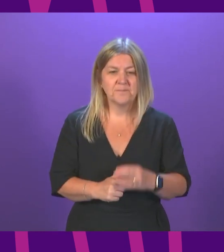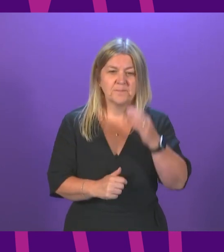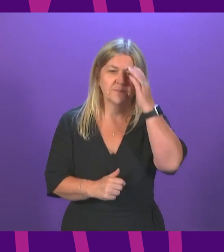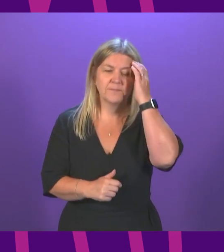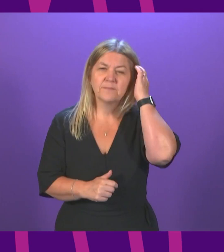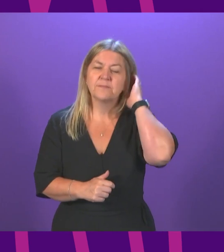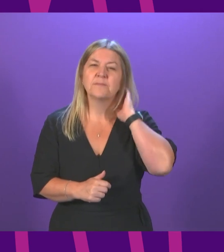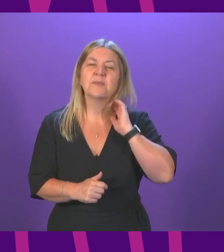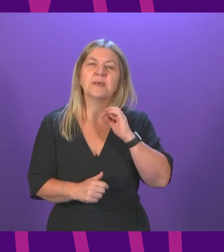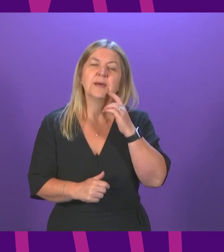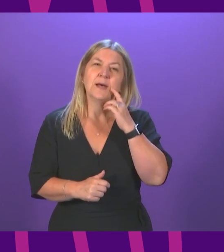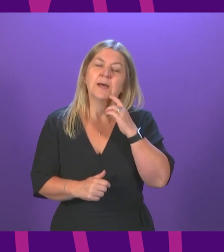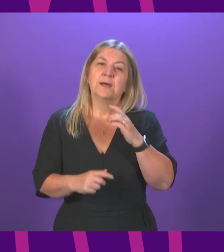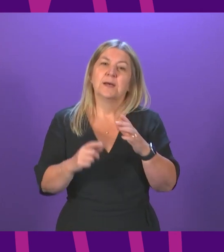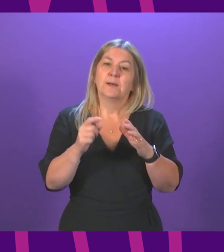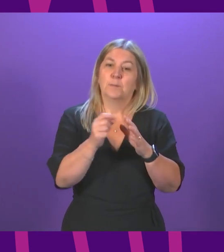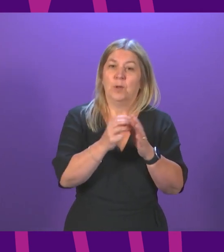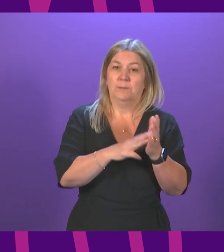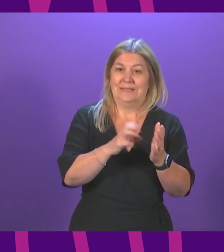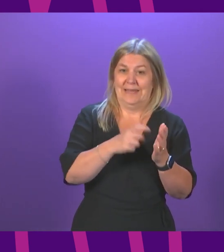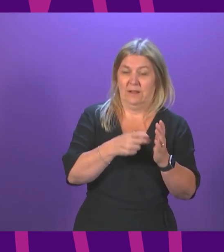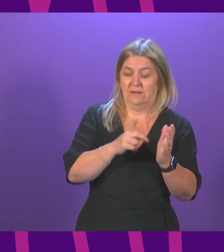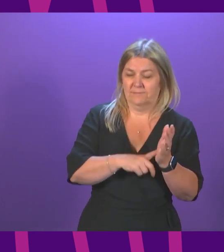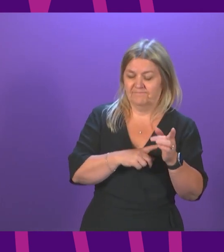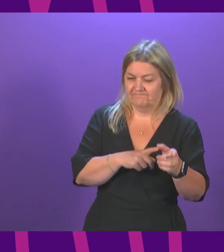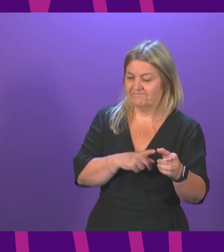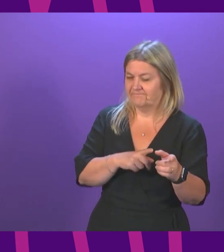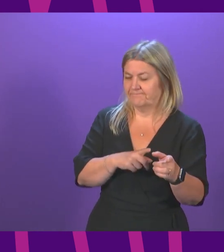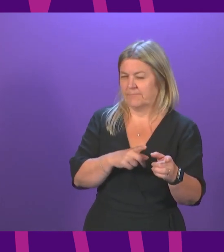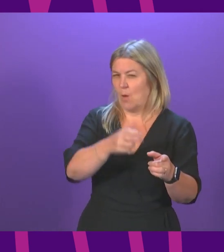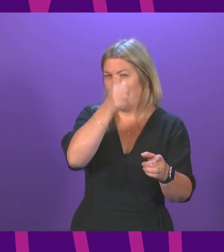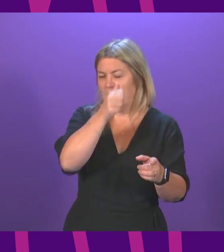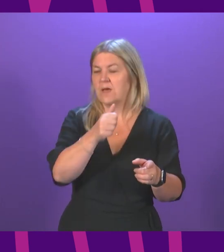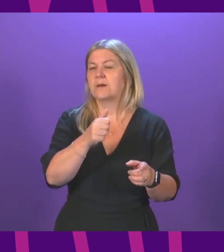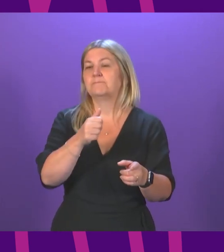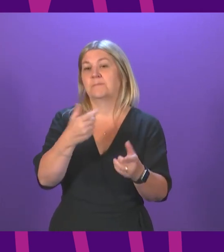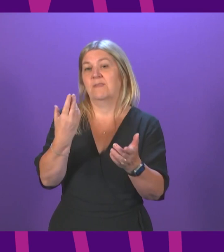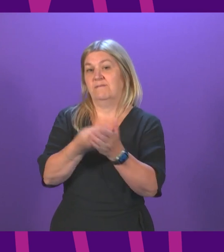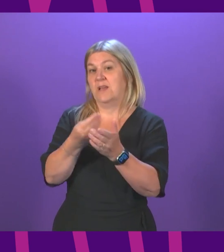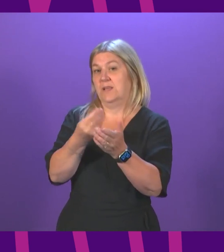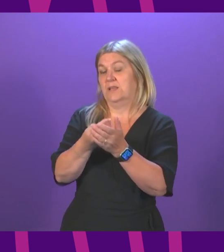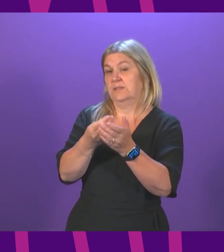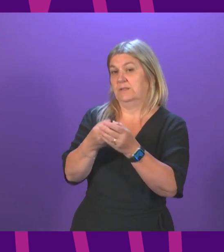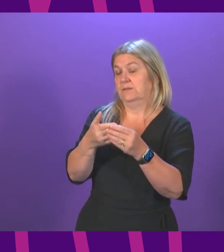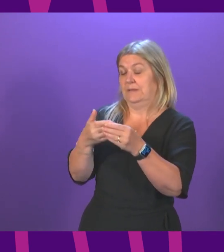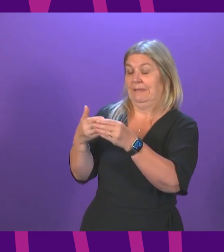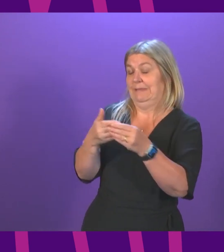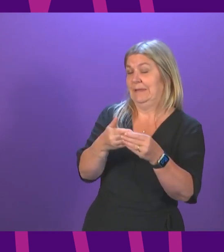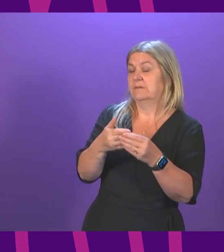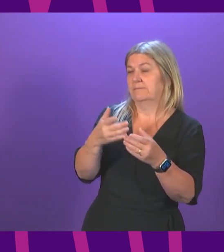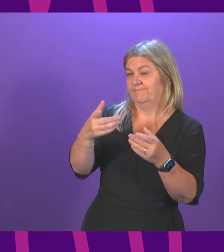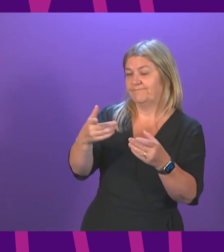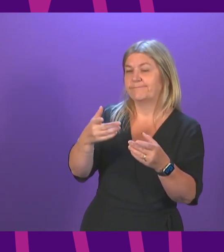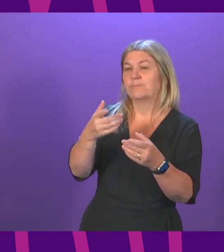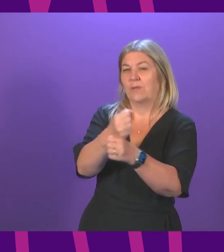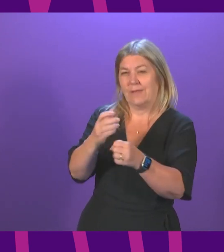As Paulie McNeill is aware, the Finance Secretary, with the leader of Glasgow City Council, co-chairs an action group to try